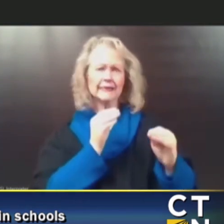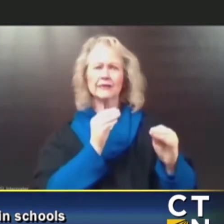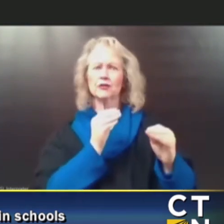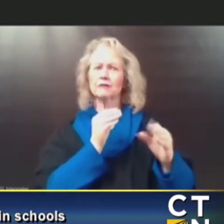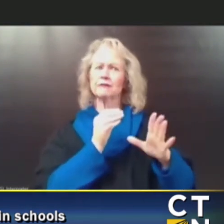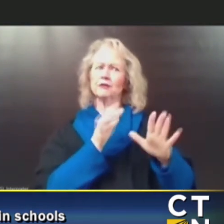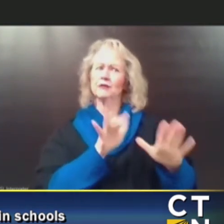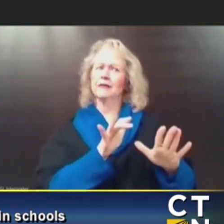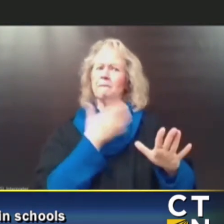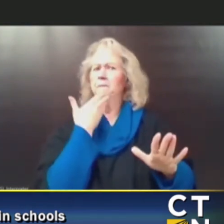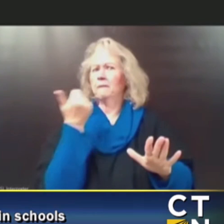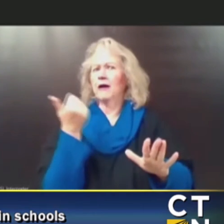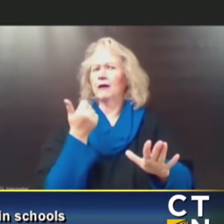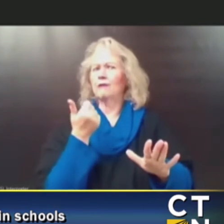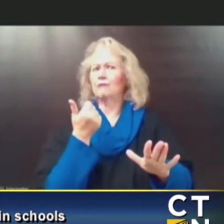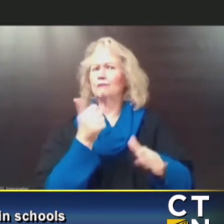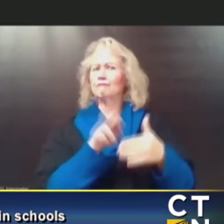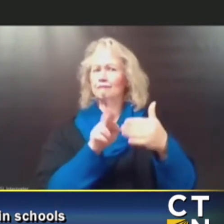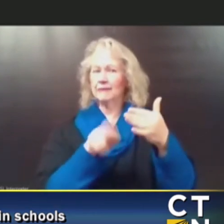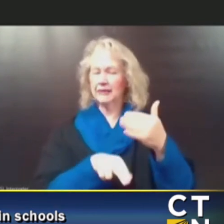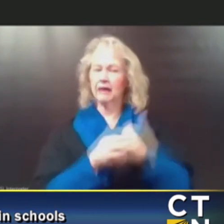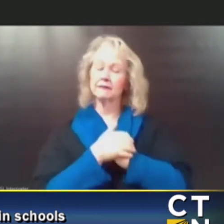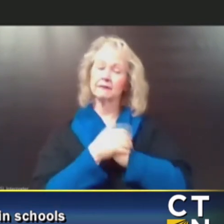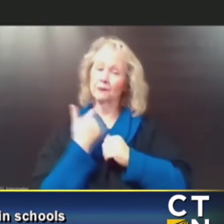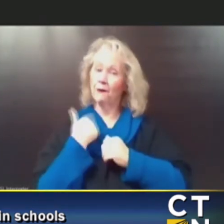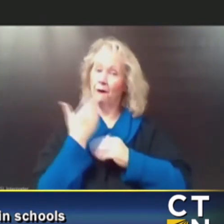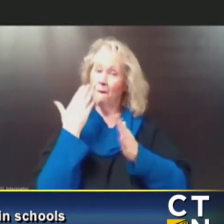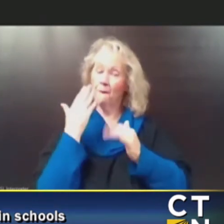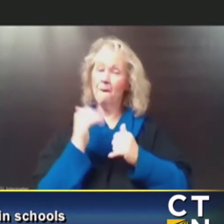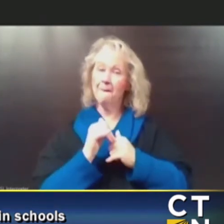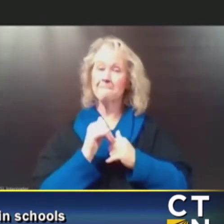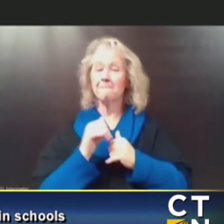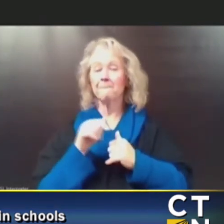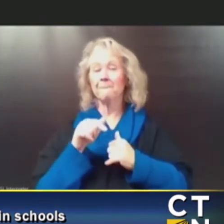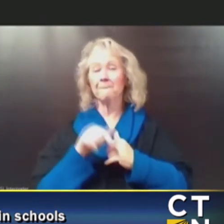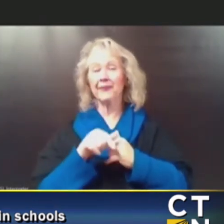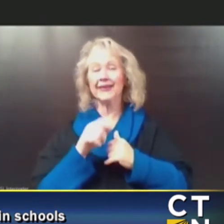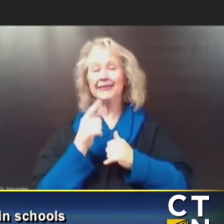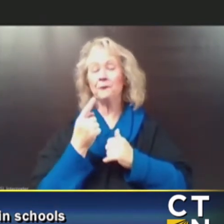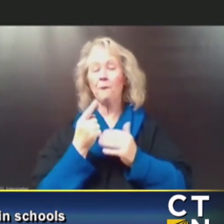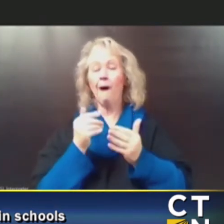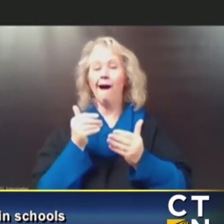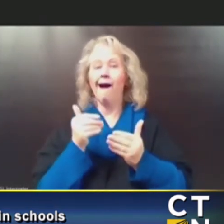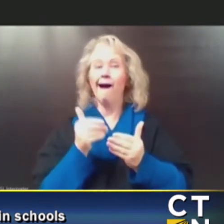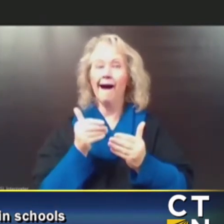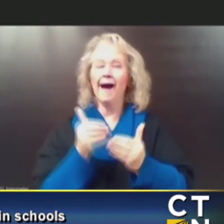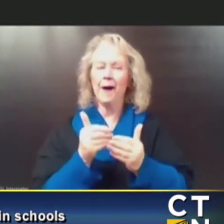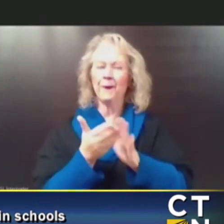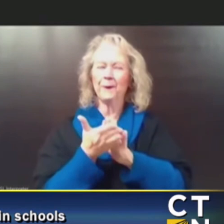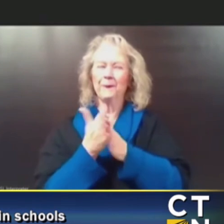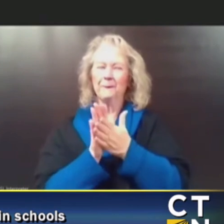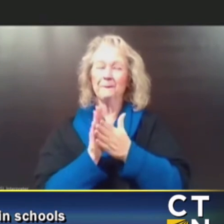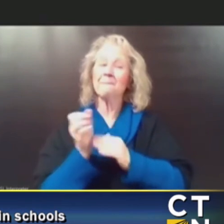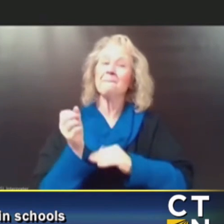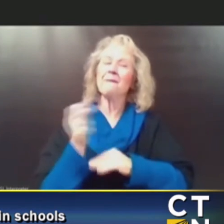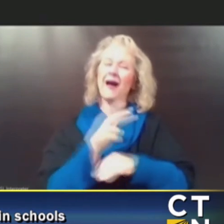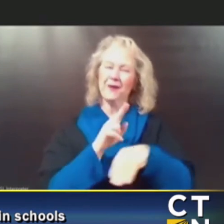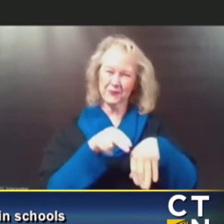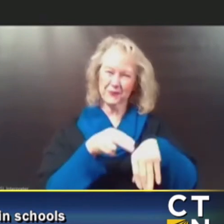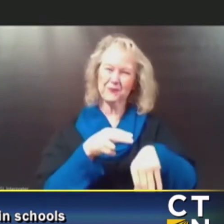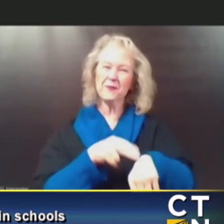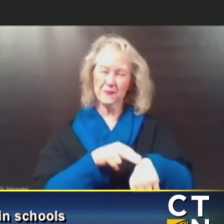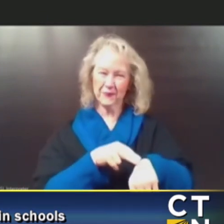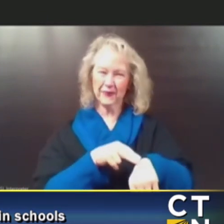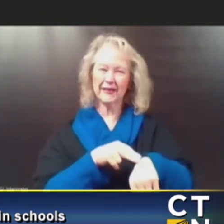hopeful that this is the next step towards the normalcy that we're all really working so hard to get back to for our